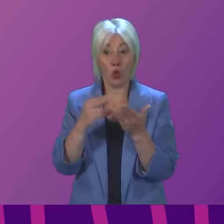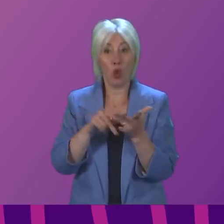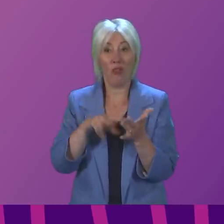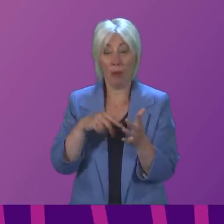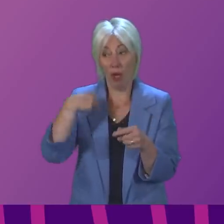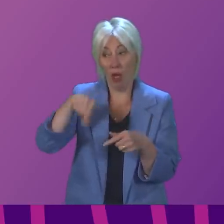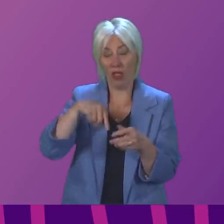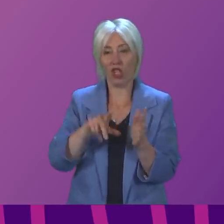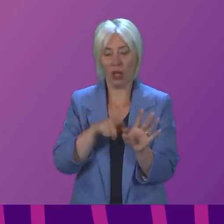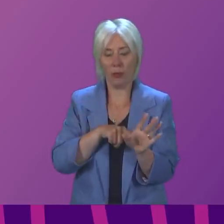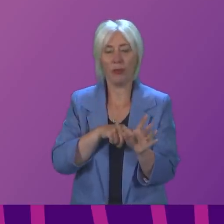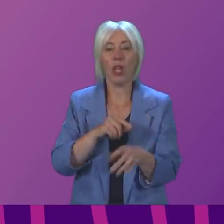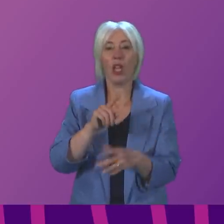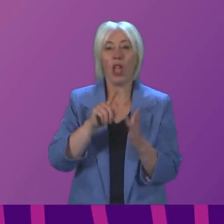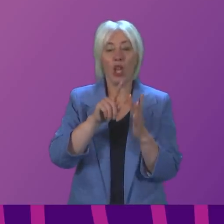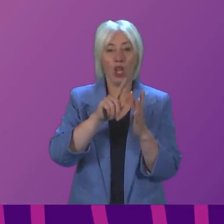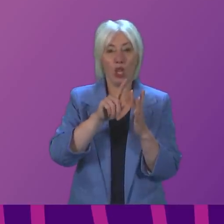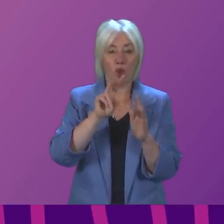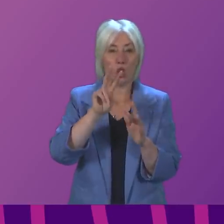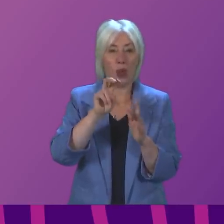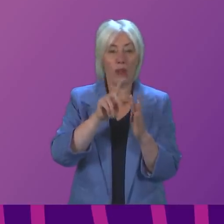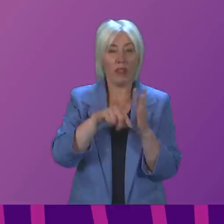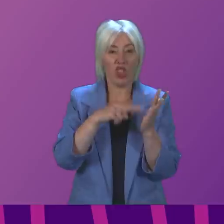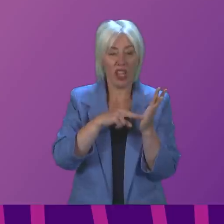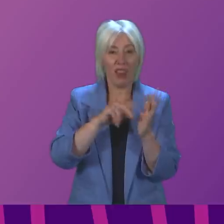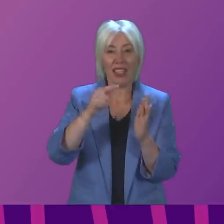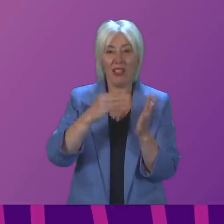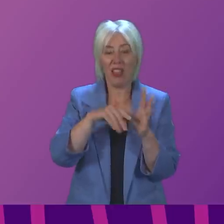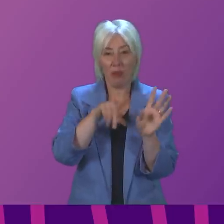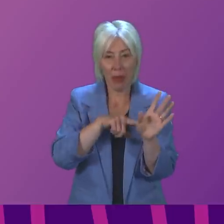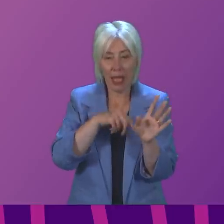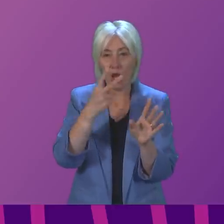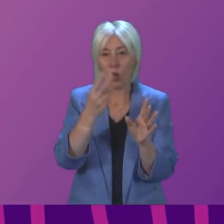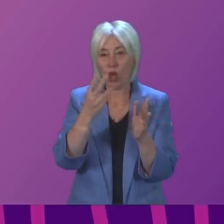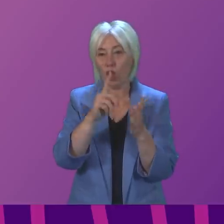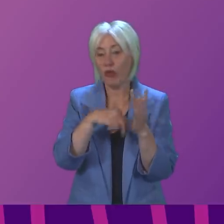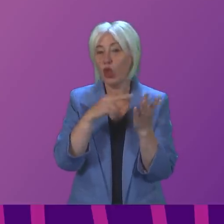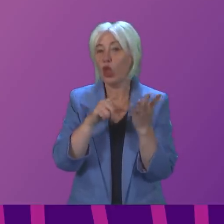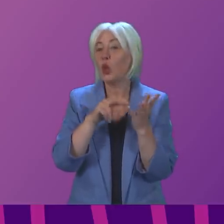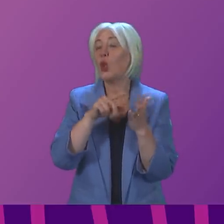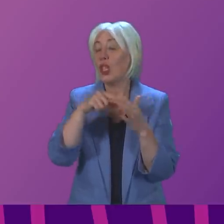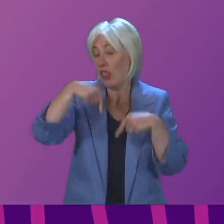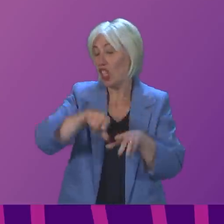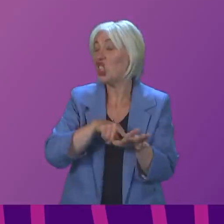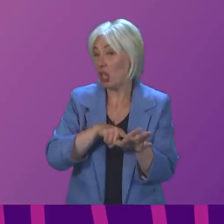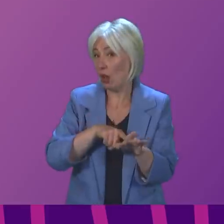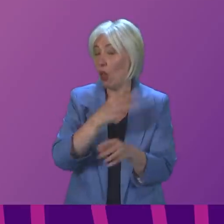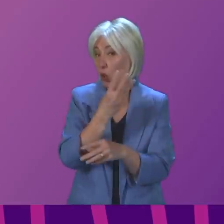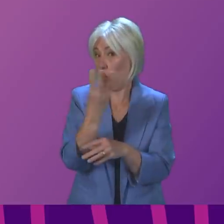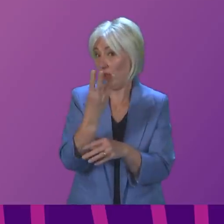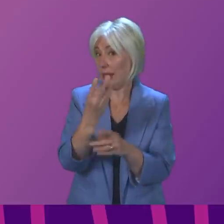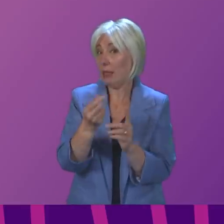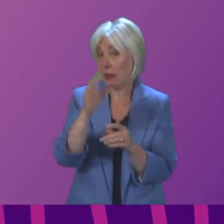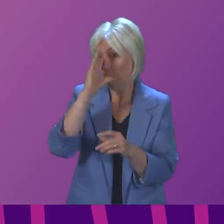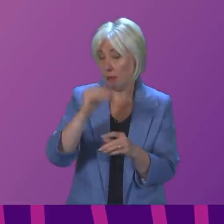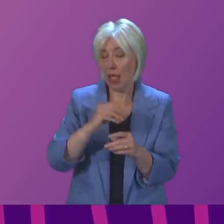12th January this year, 7th May this year and the 23rd of June this year. I don't have the information on